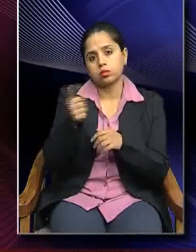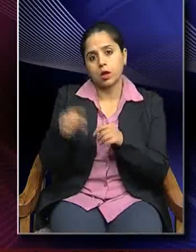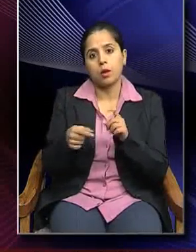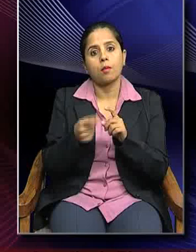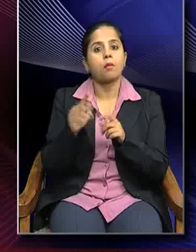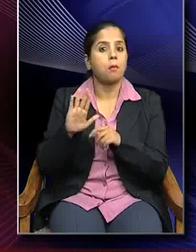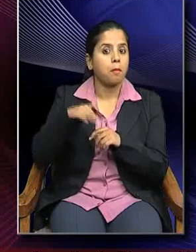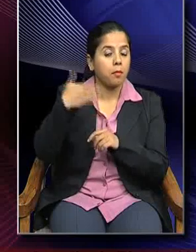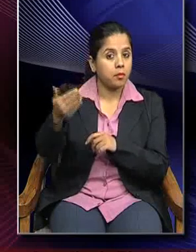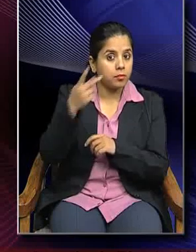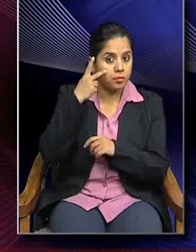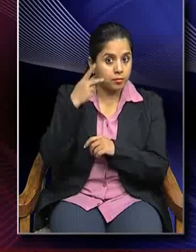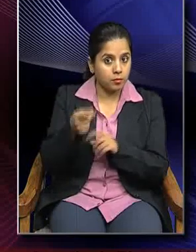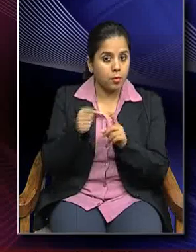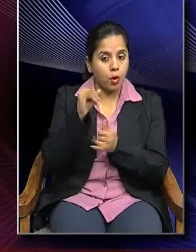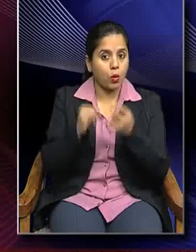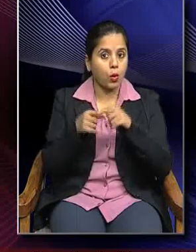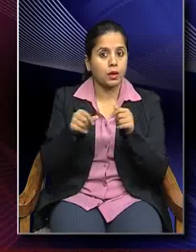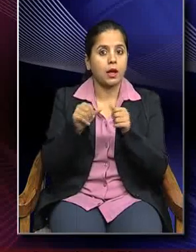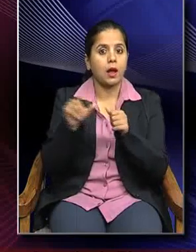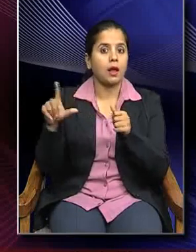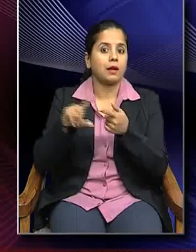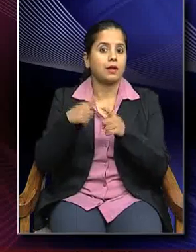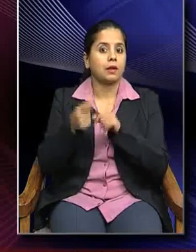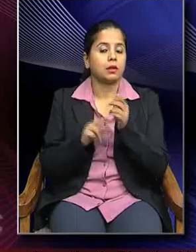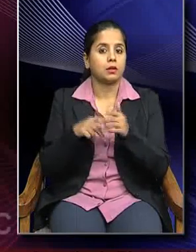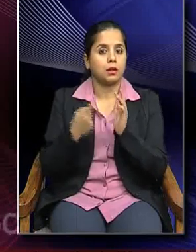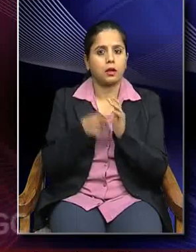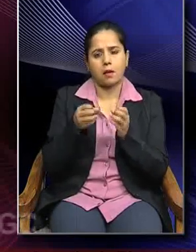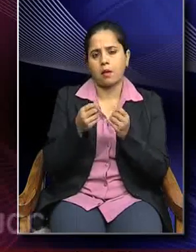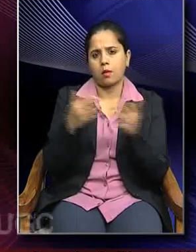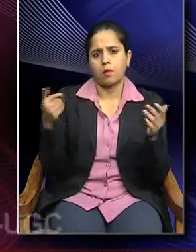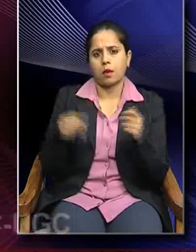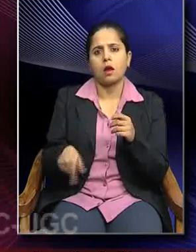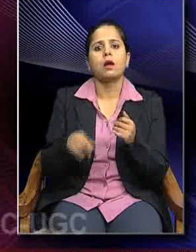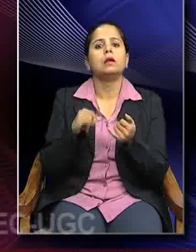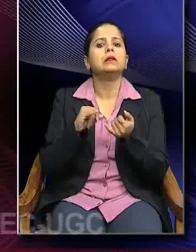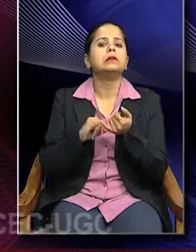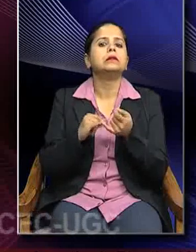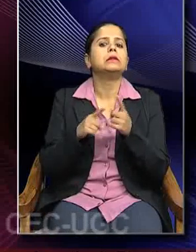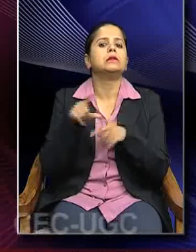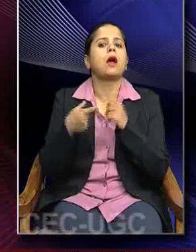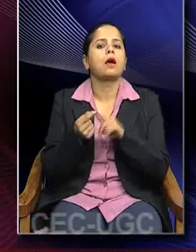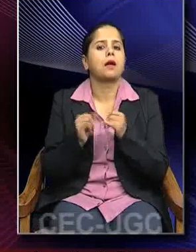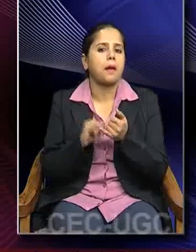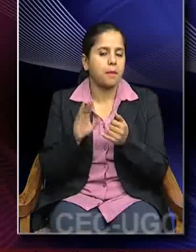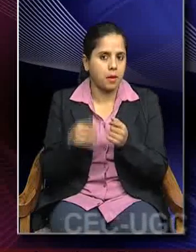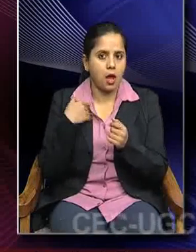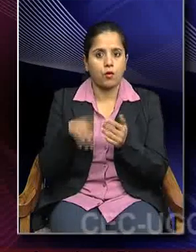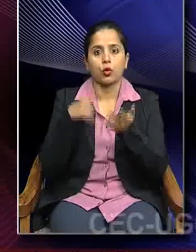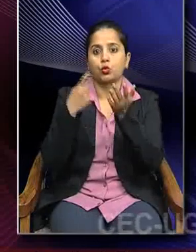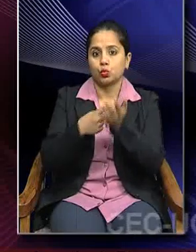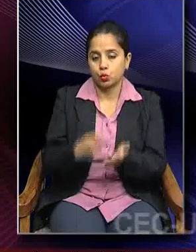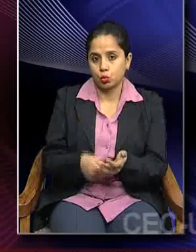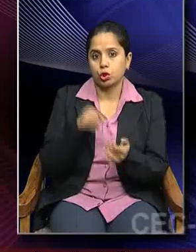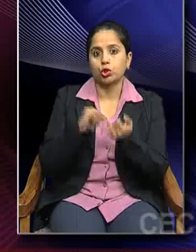-Alexander, there were several Satraps and we also have the rule of Shaq